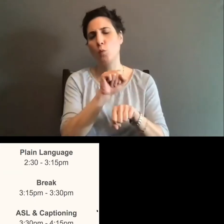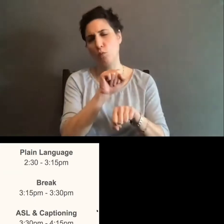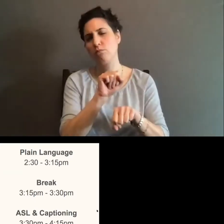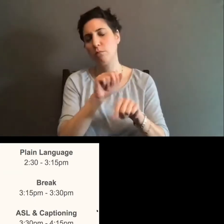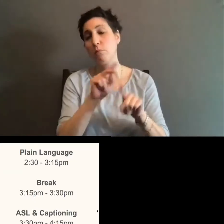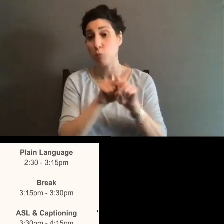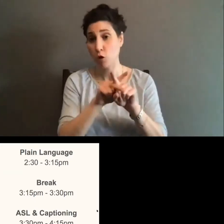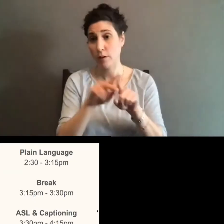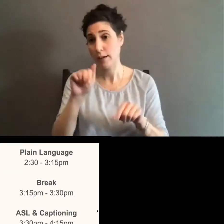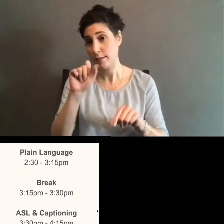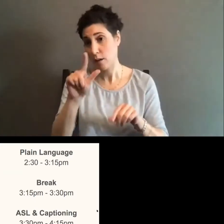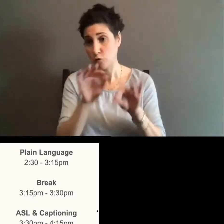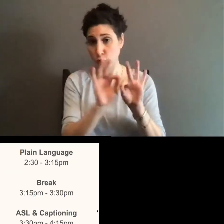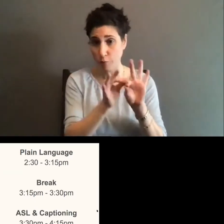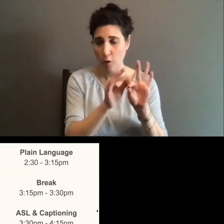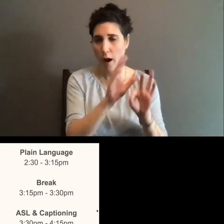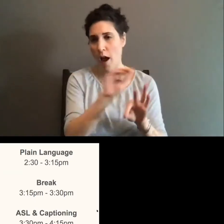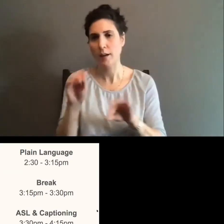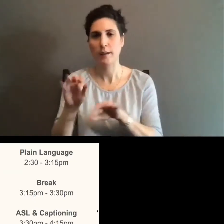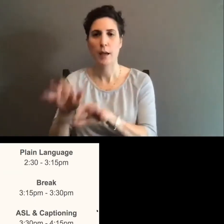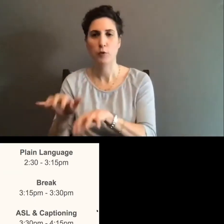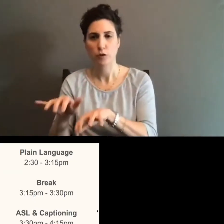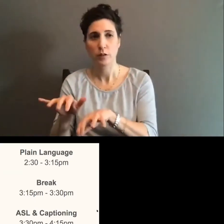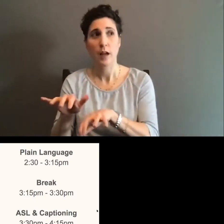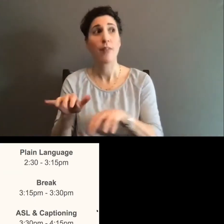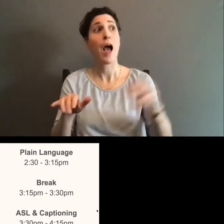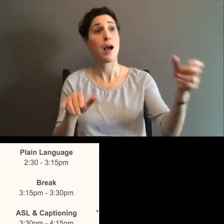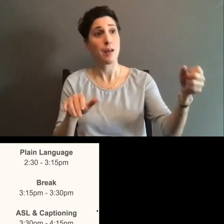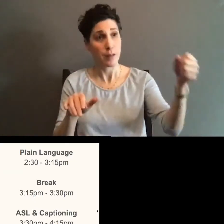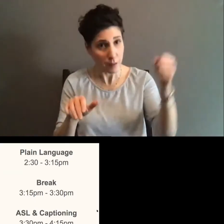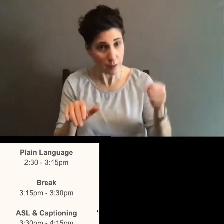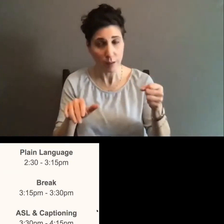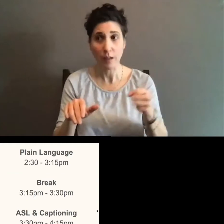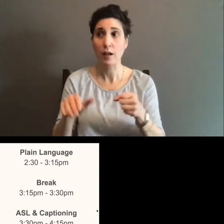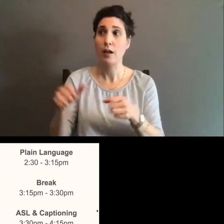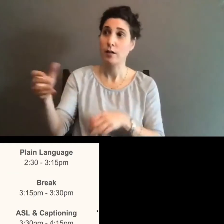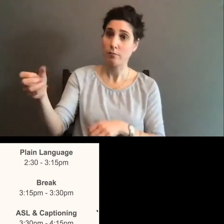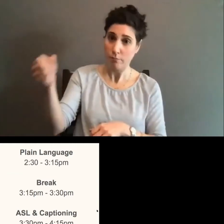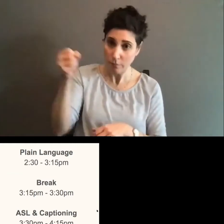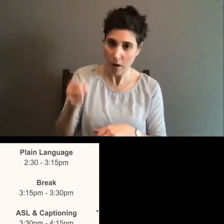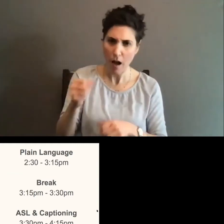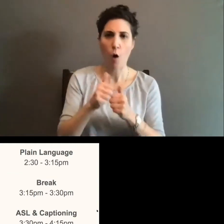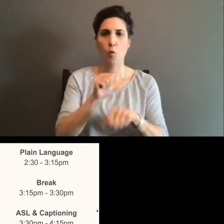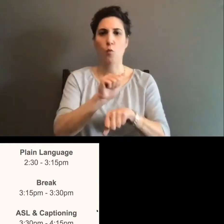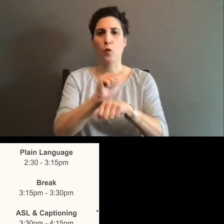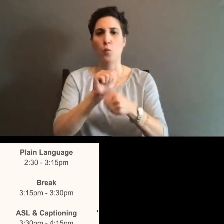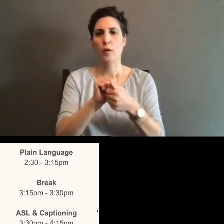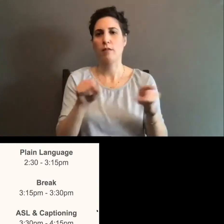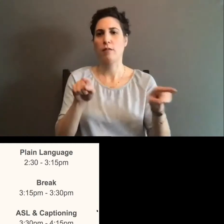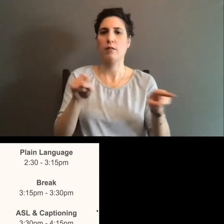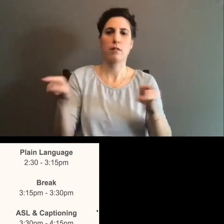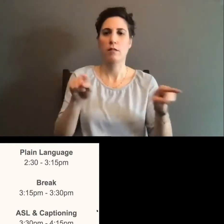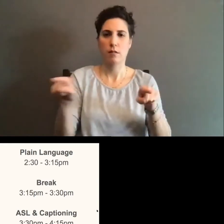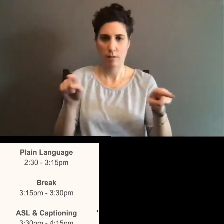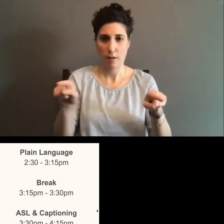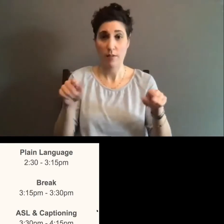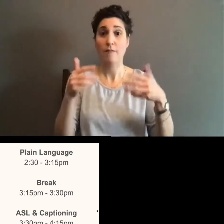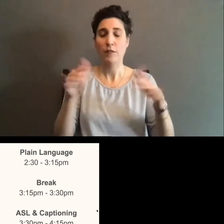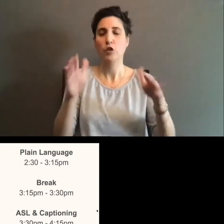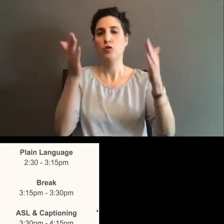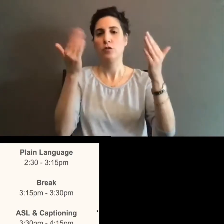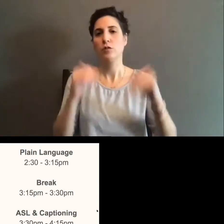ASL and captioning and how you work with ASL interpreters and captioning captioners. And then we'll go into our outro.